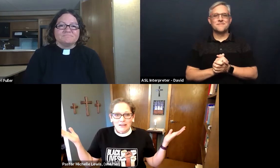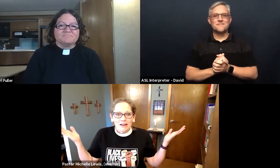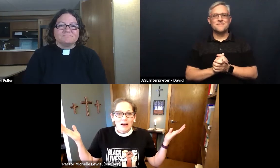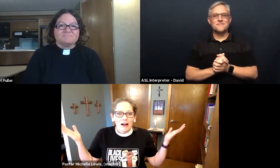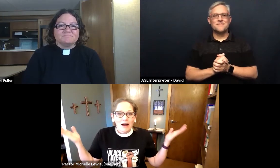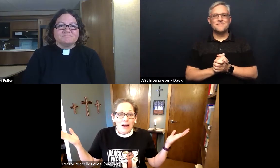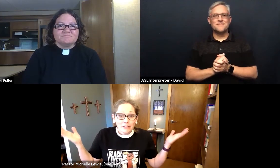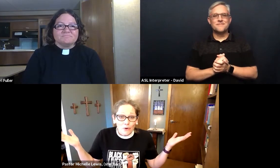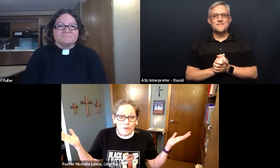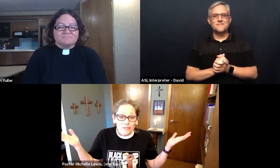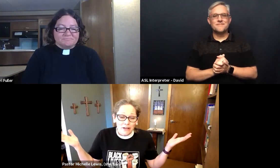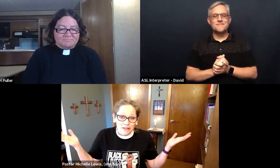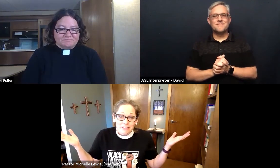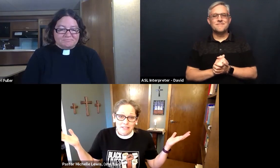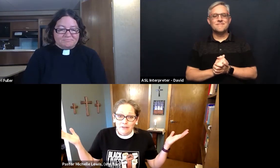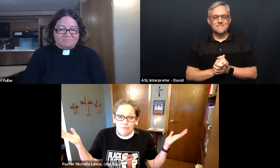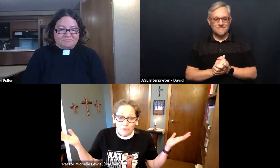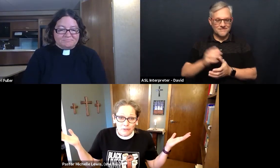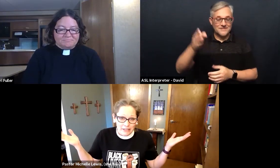God knows us fully